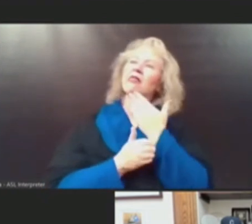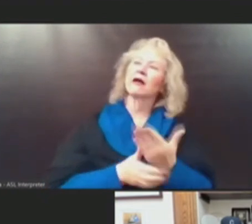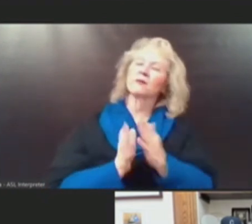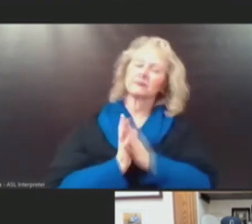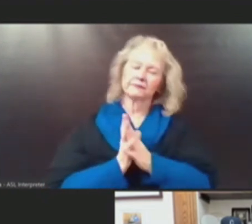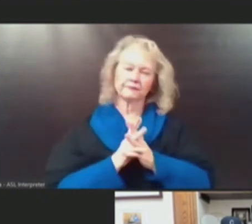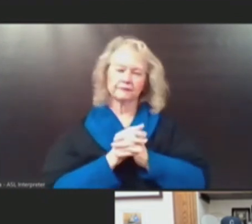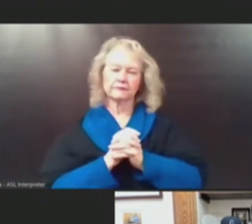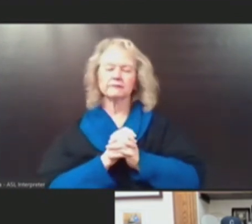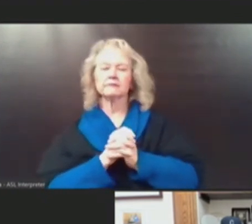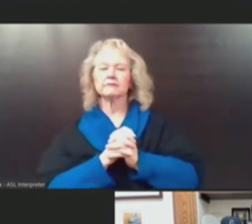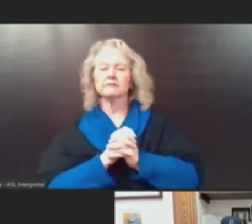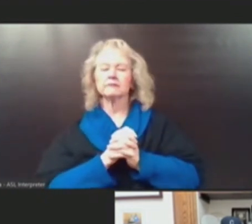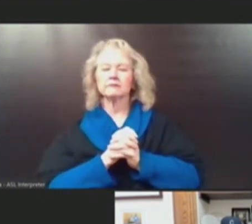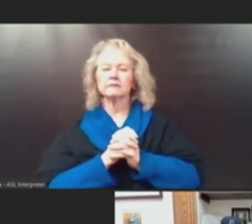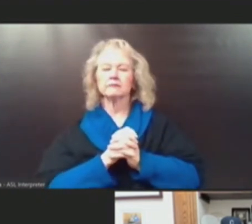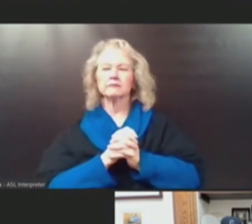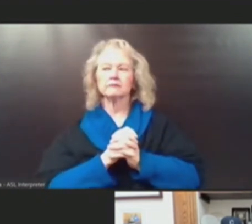Okay,